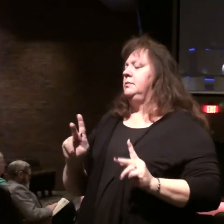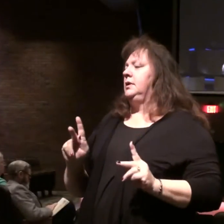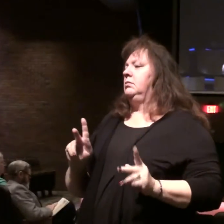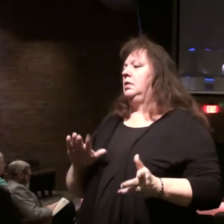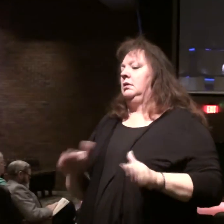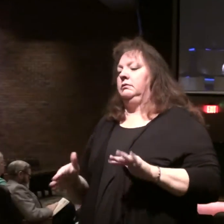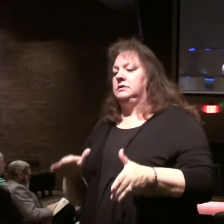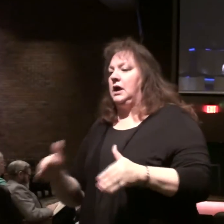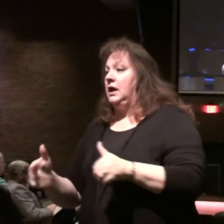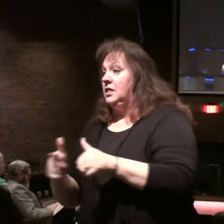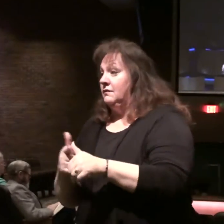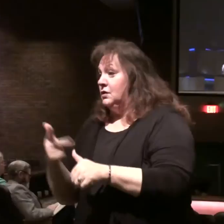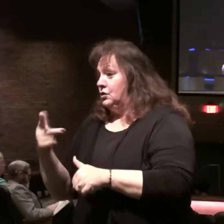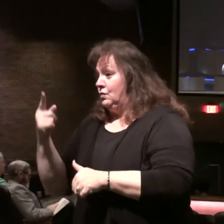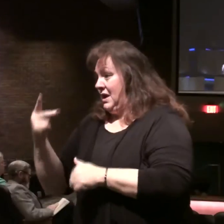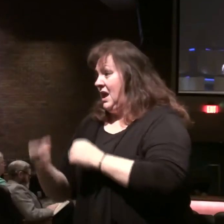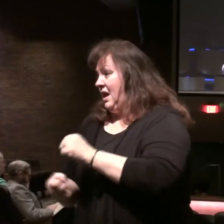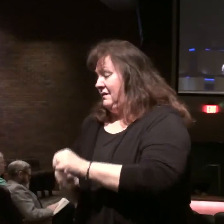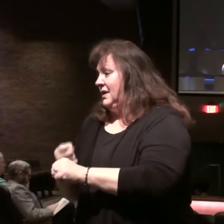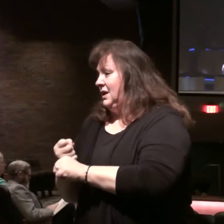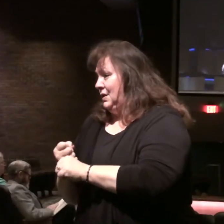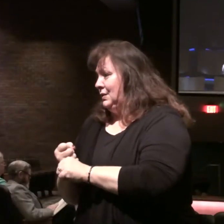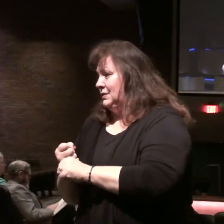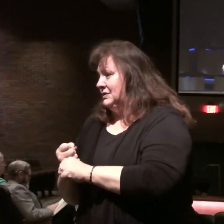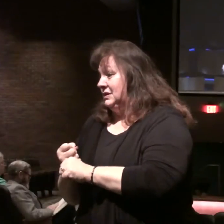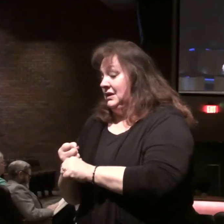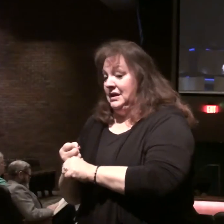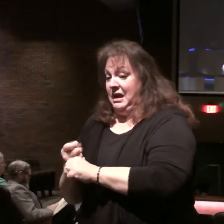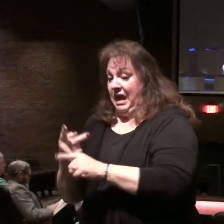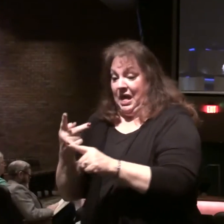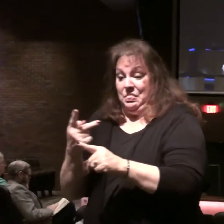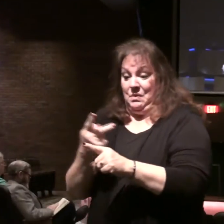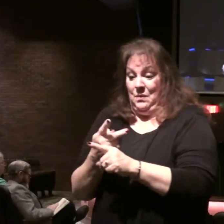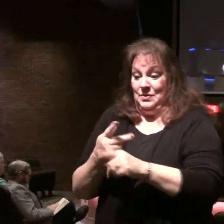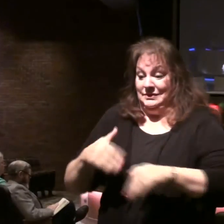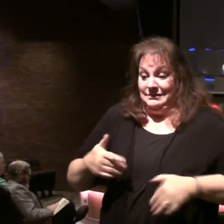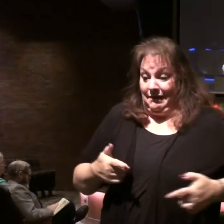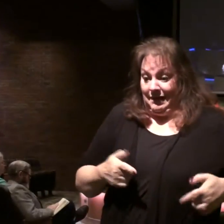die in the first half of the tribulation and we have the worst yet to come.